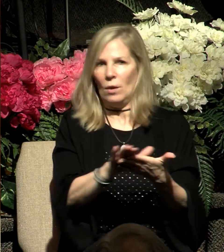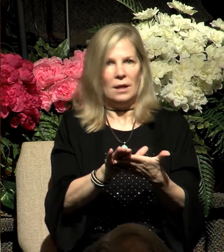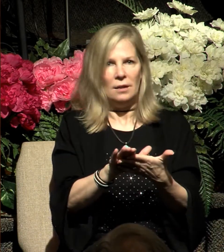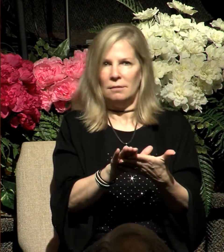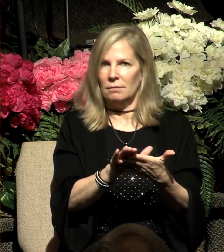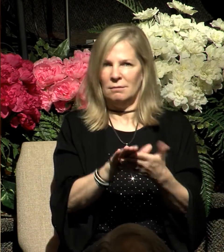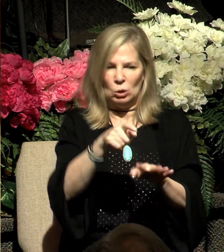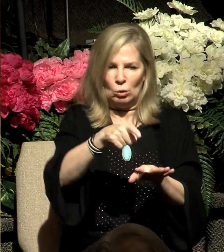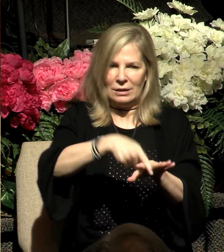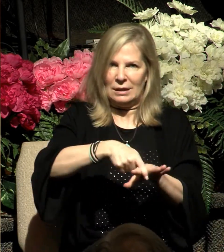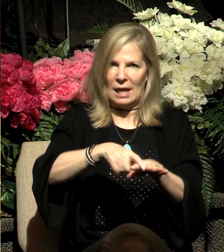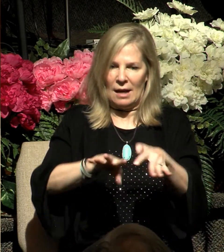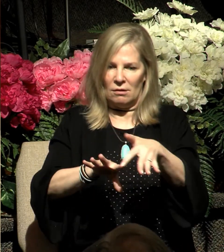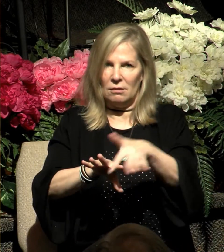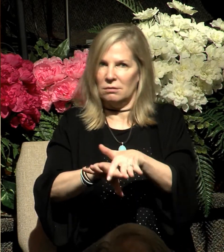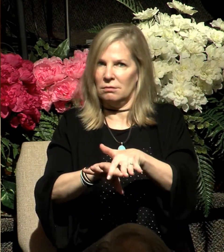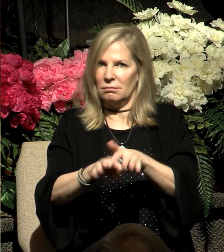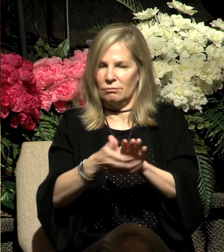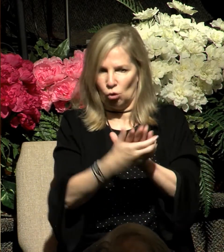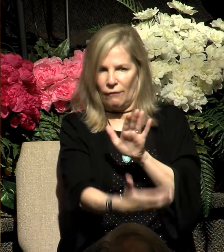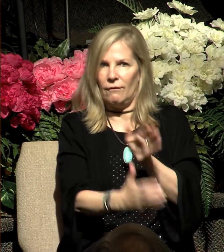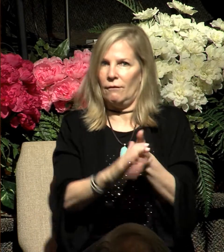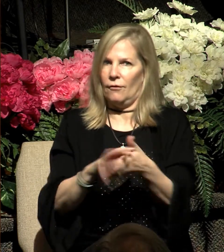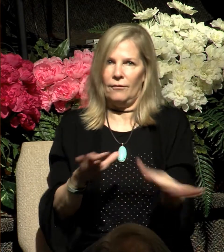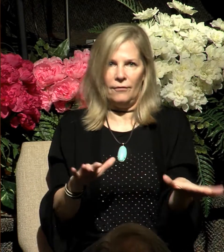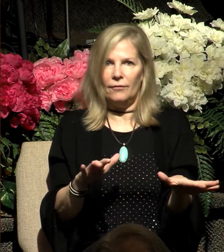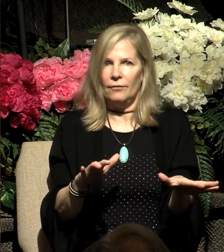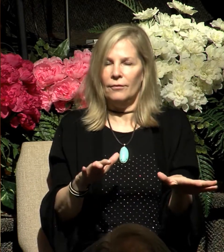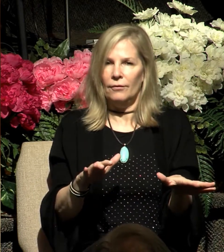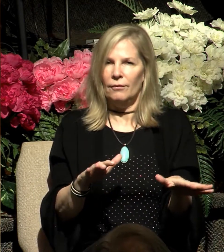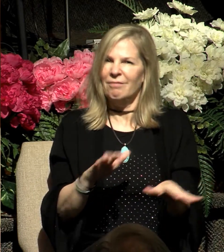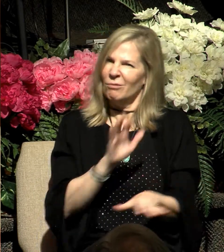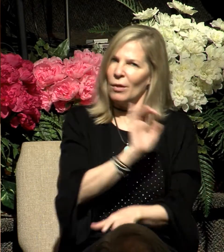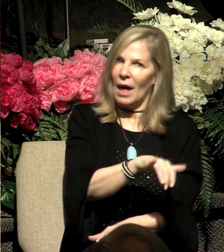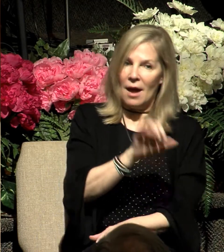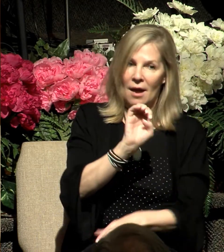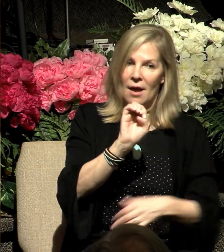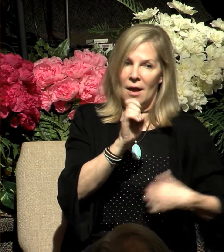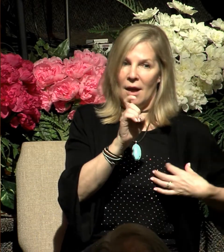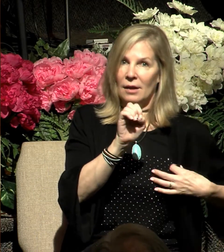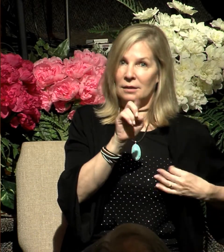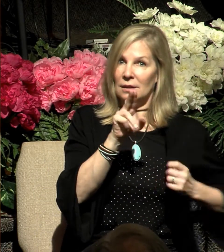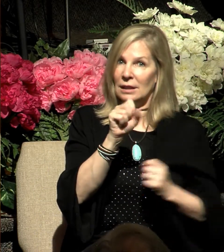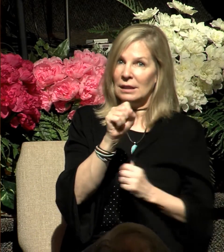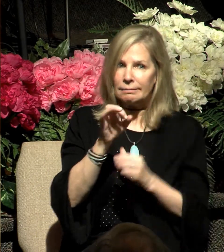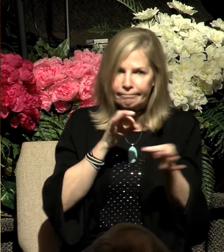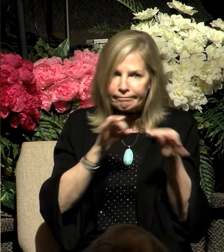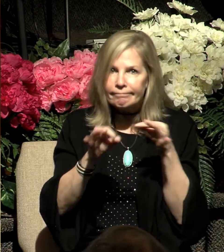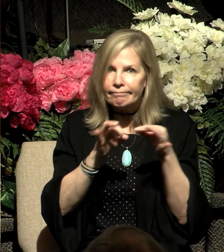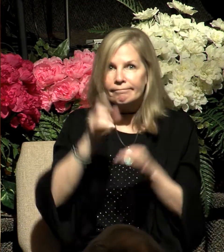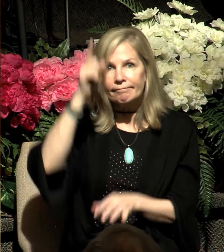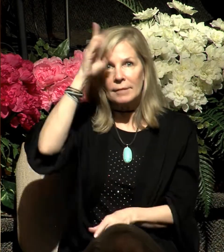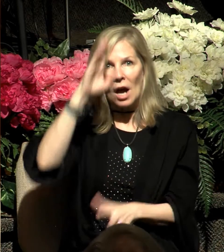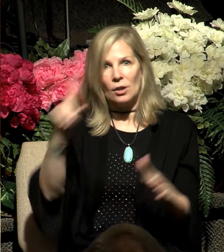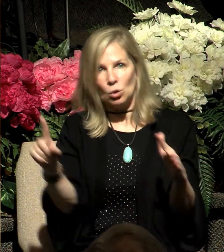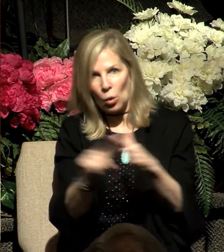apart from the fact that this is what the book of Exodus tells us concerning God appearing to Moses, there's a very specific